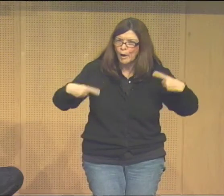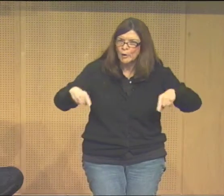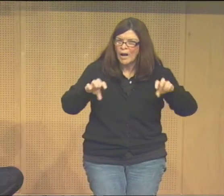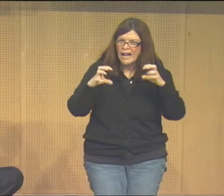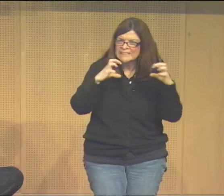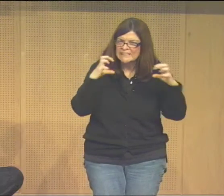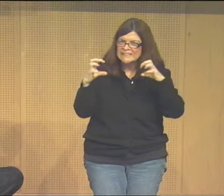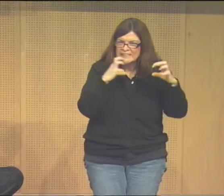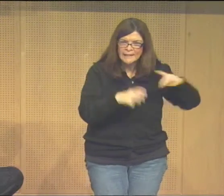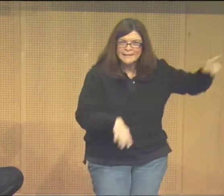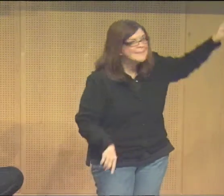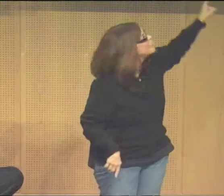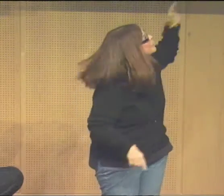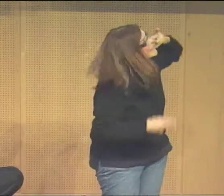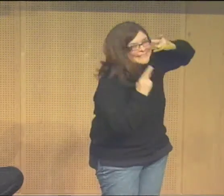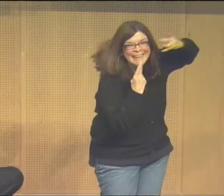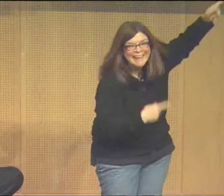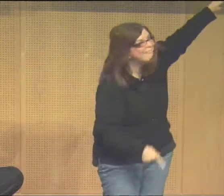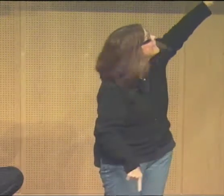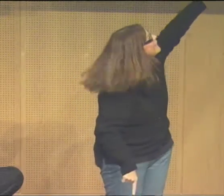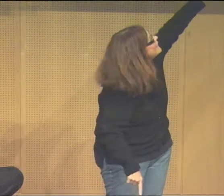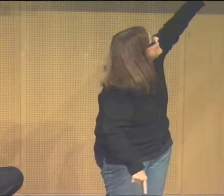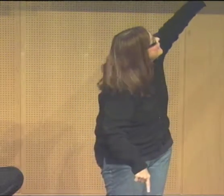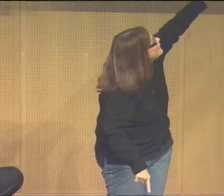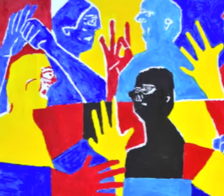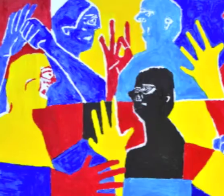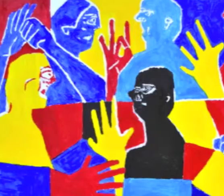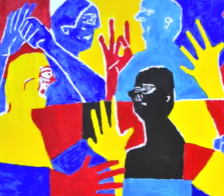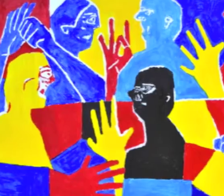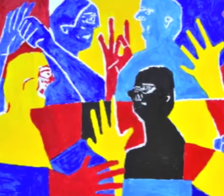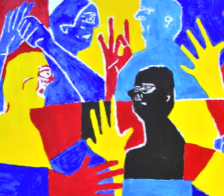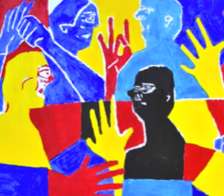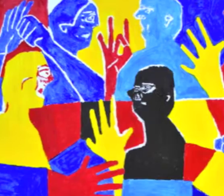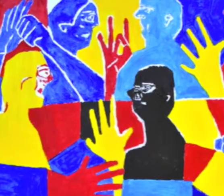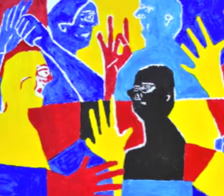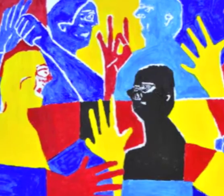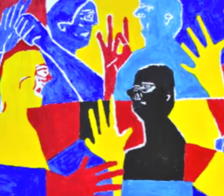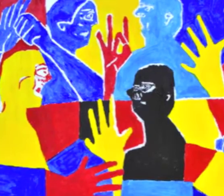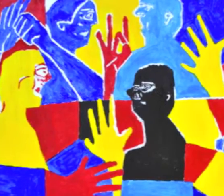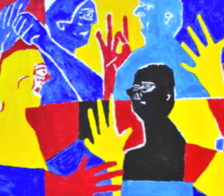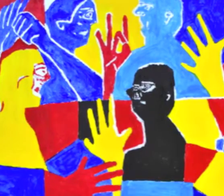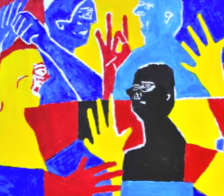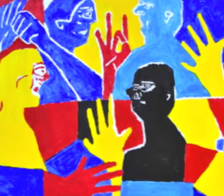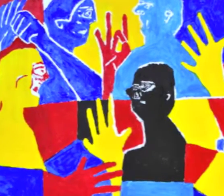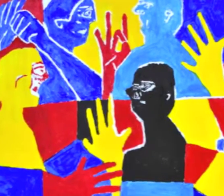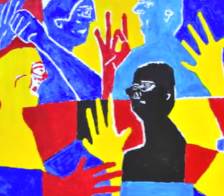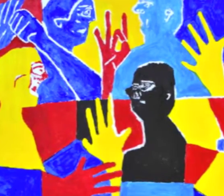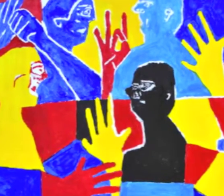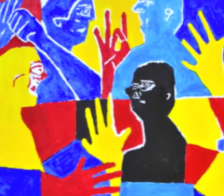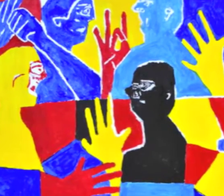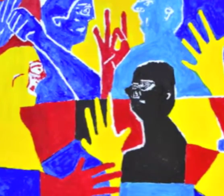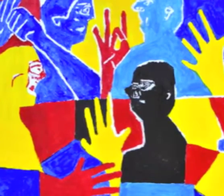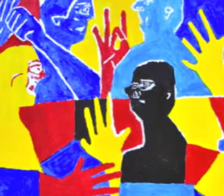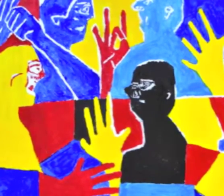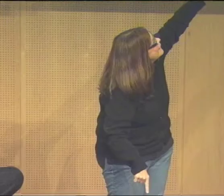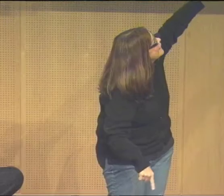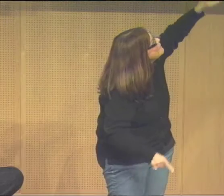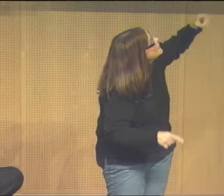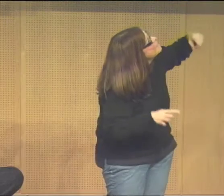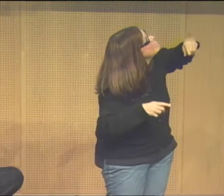now people end up arguing quite often you can see there's a lot of heated debate going on